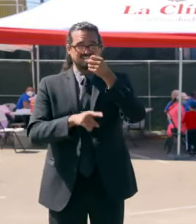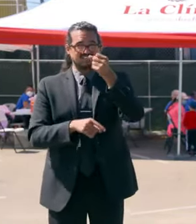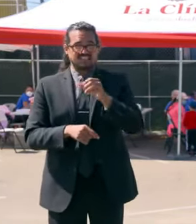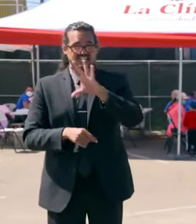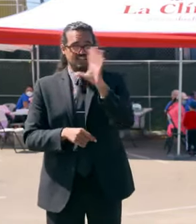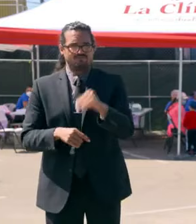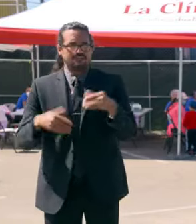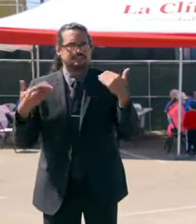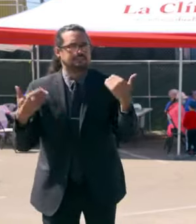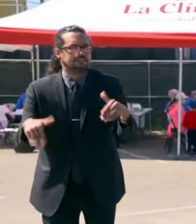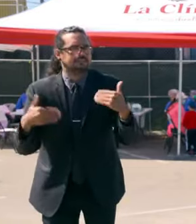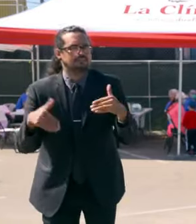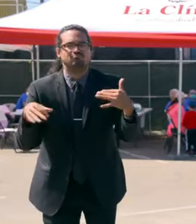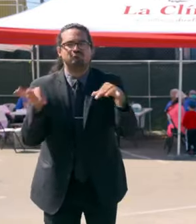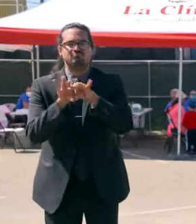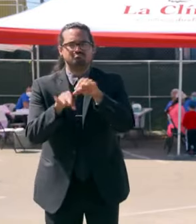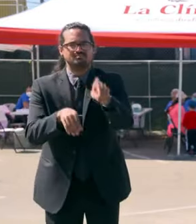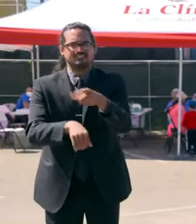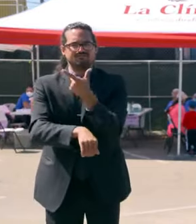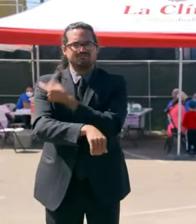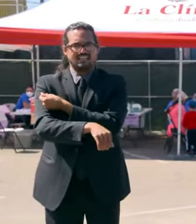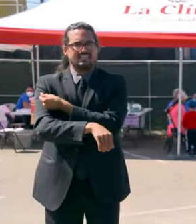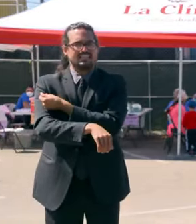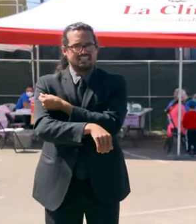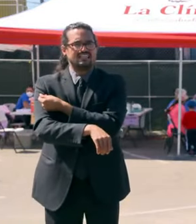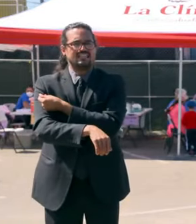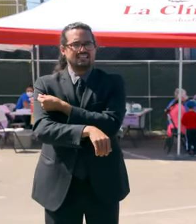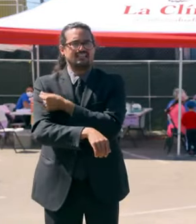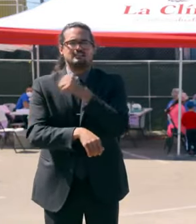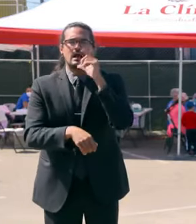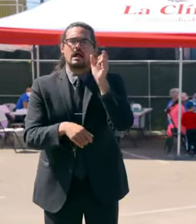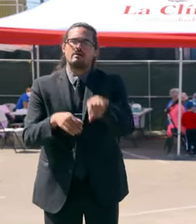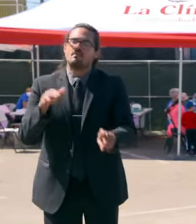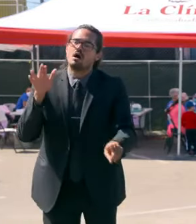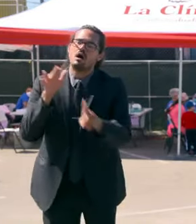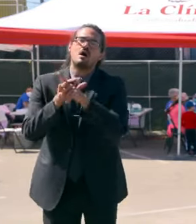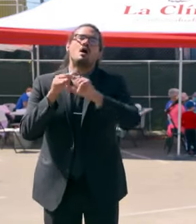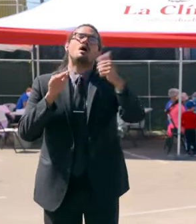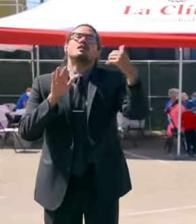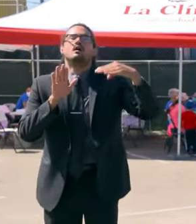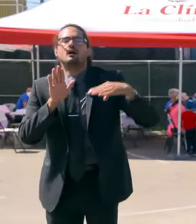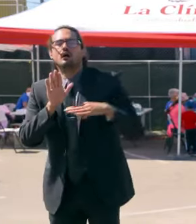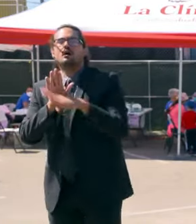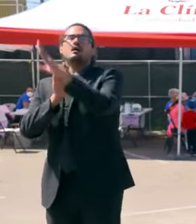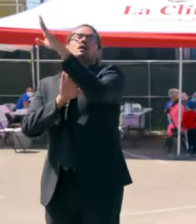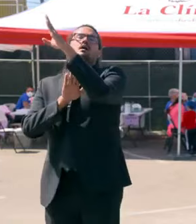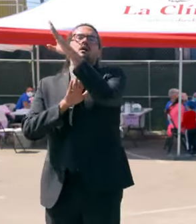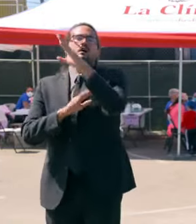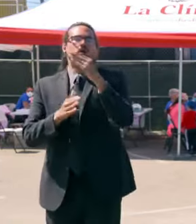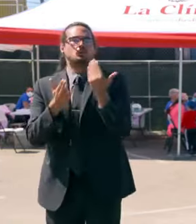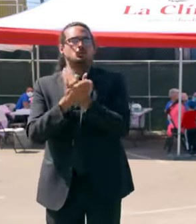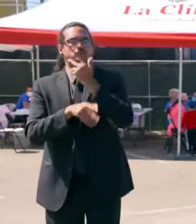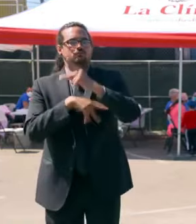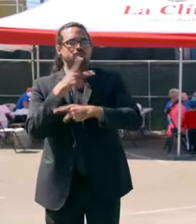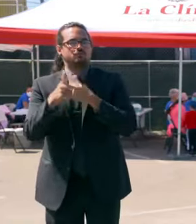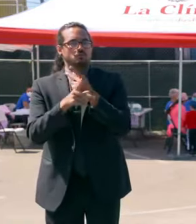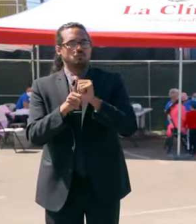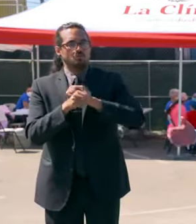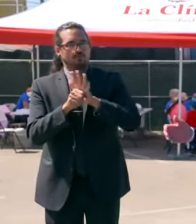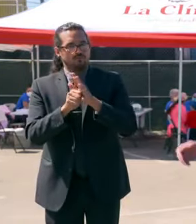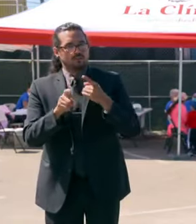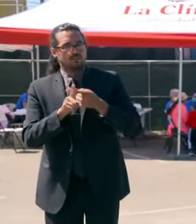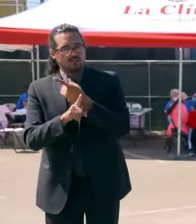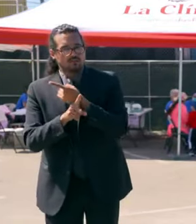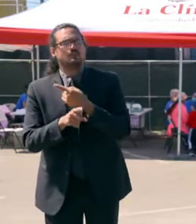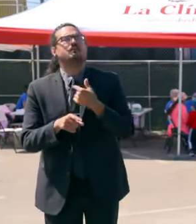vaccinated so we don't deal with another strain, another mutation that sets back our efforts, we'll continue to work with the private sector, continue to work with